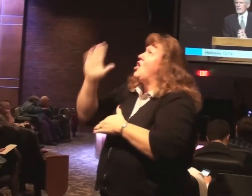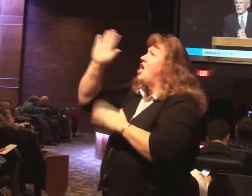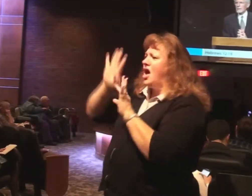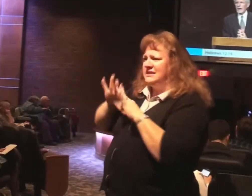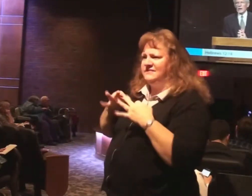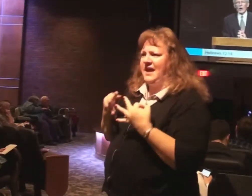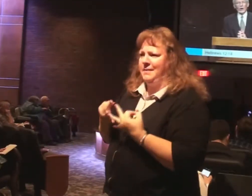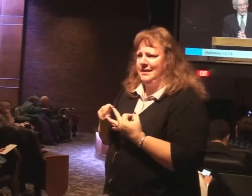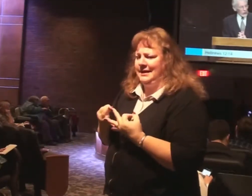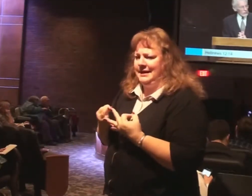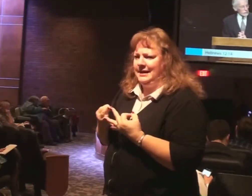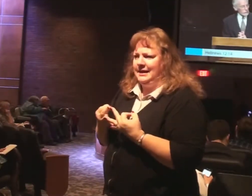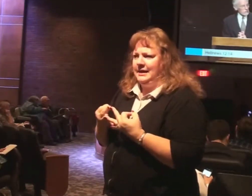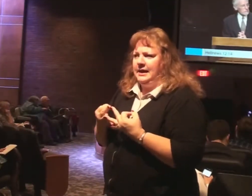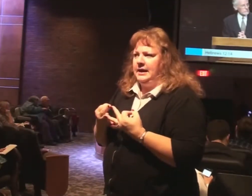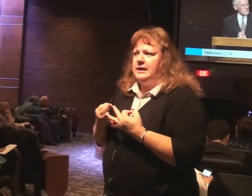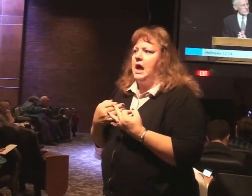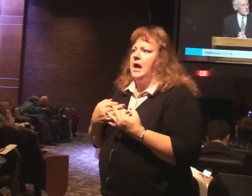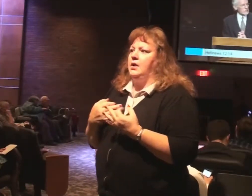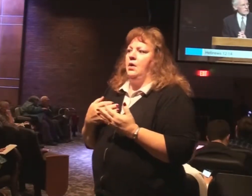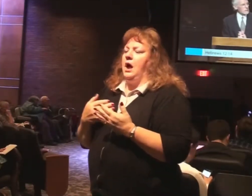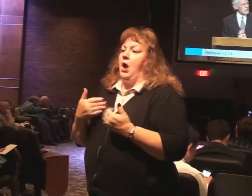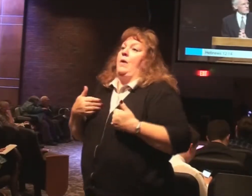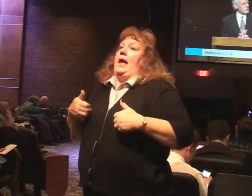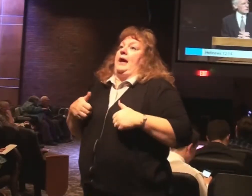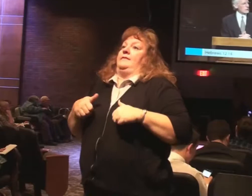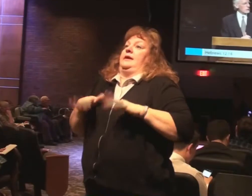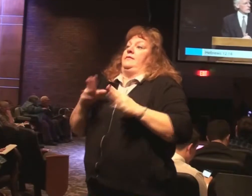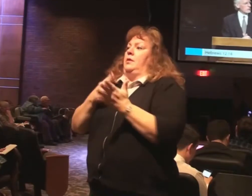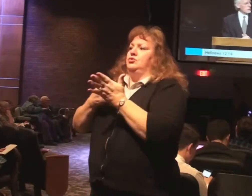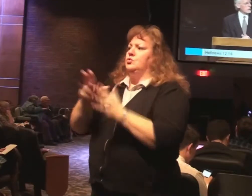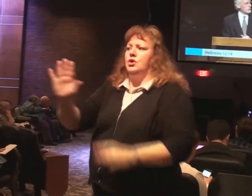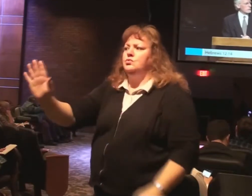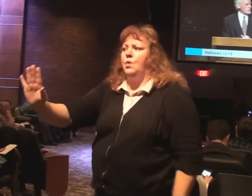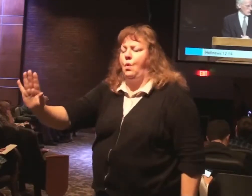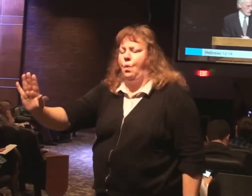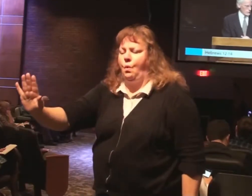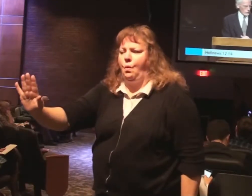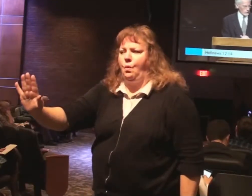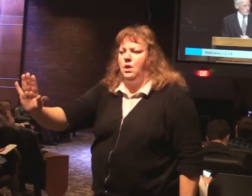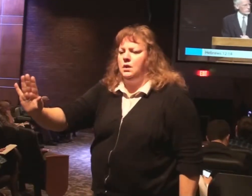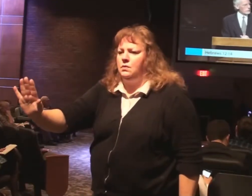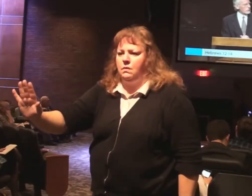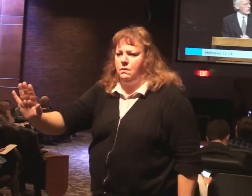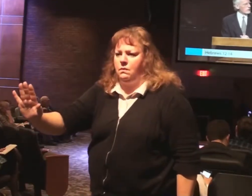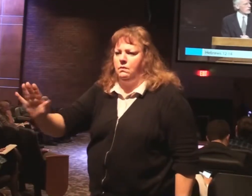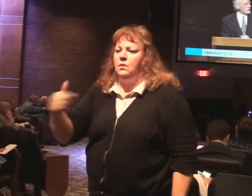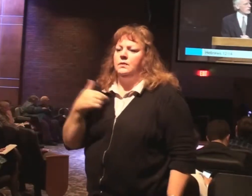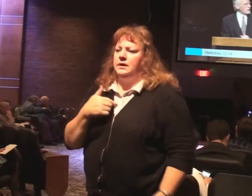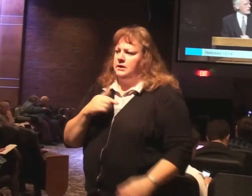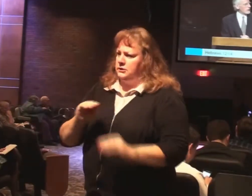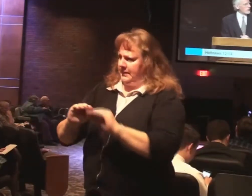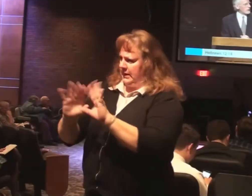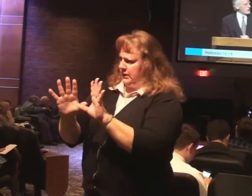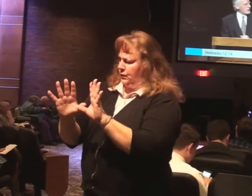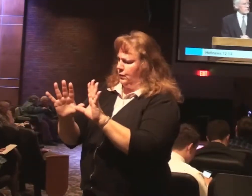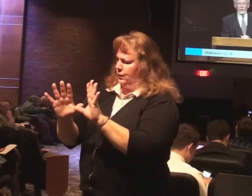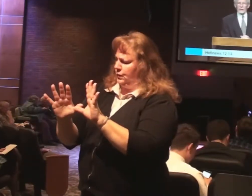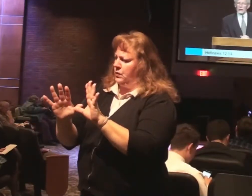Not at all cost. That's going to become clear here. We've seen through Hebrews as well. But you know.